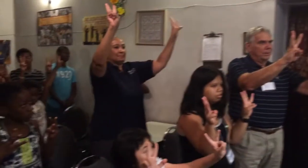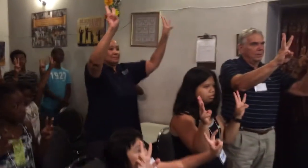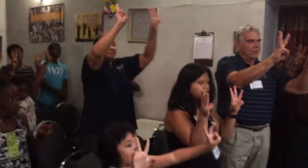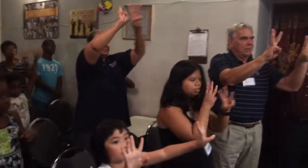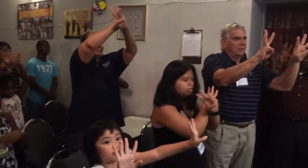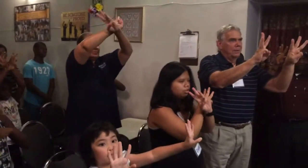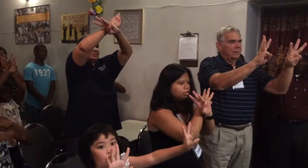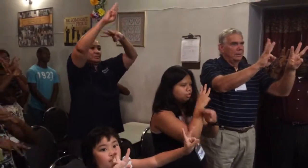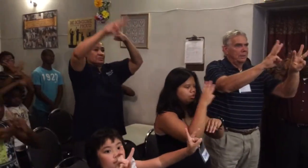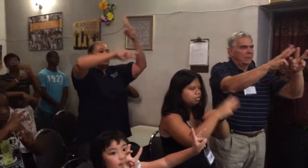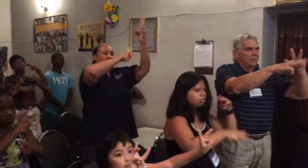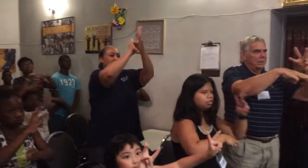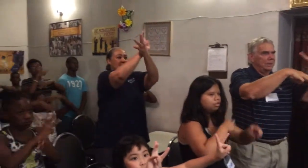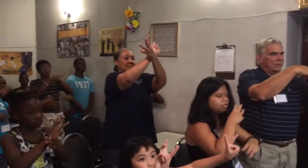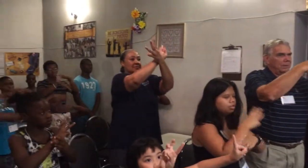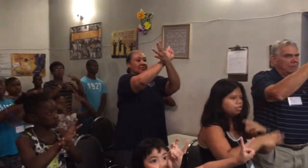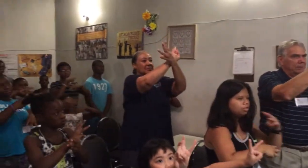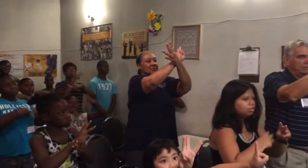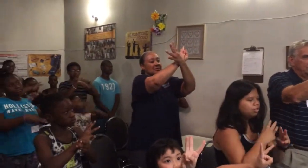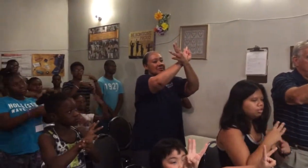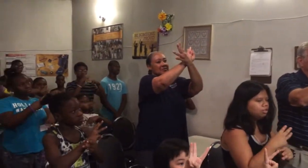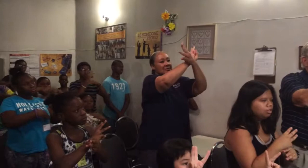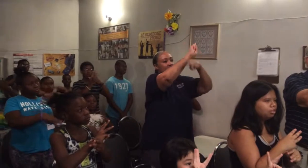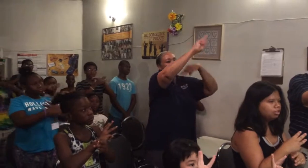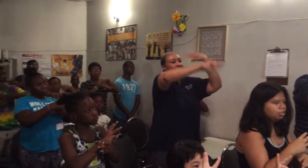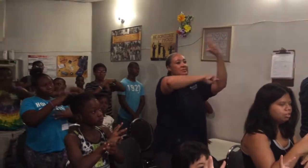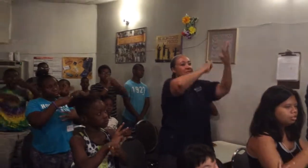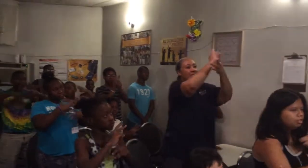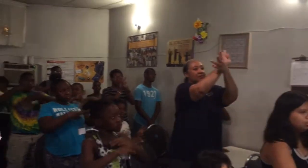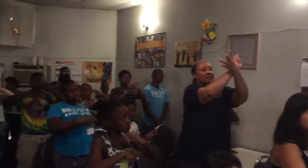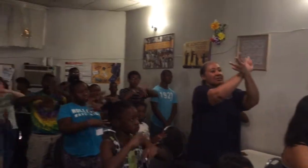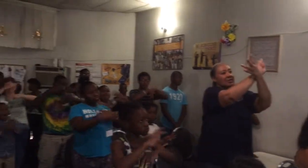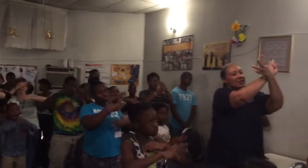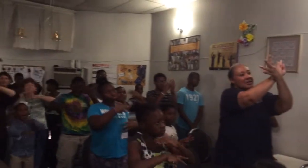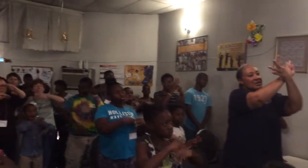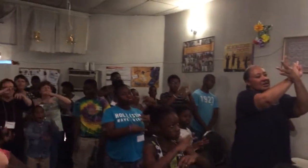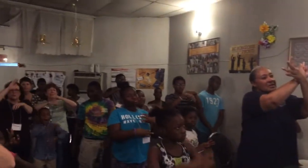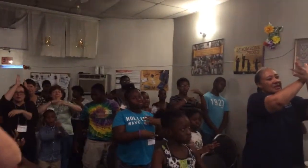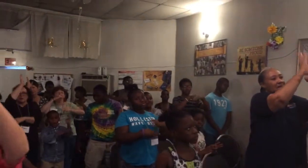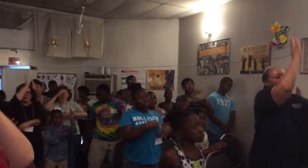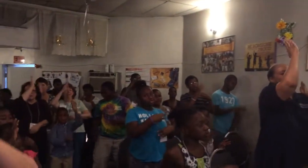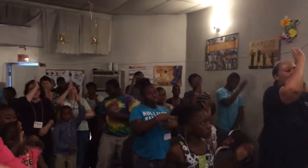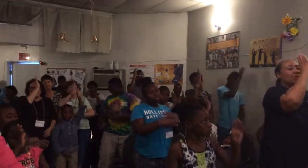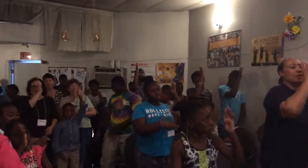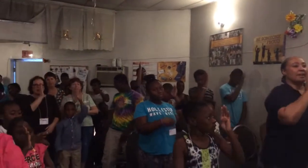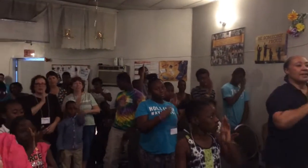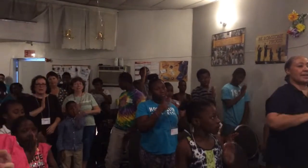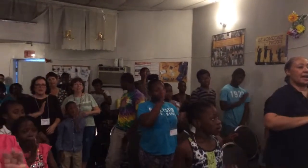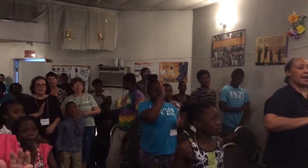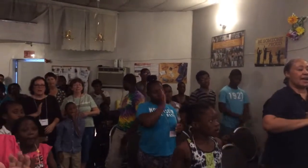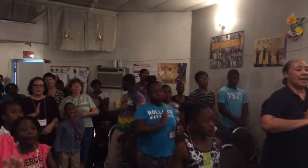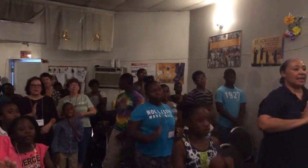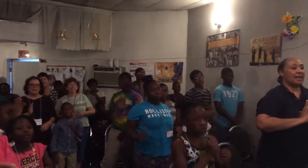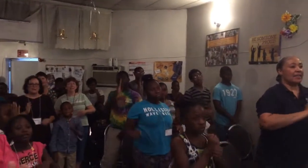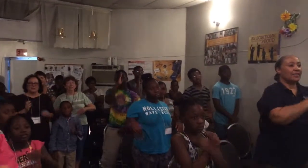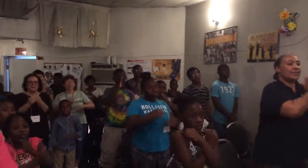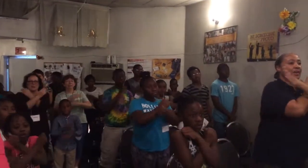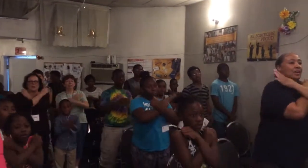world goes around, right? The world goes around and around. So for God so